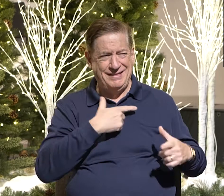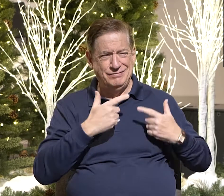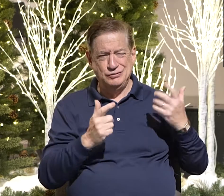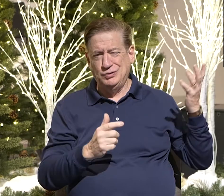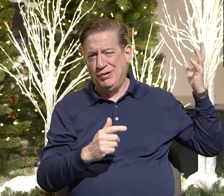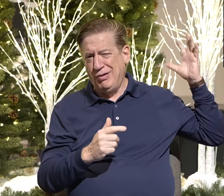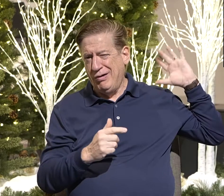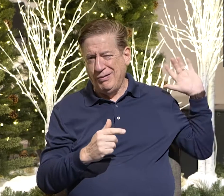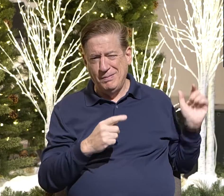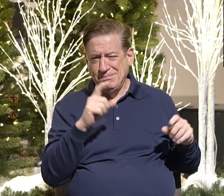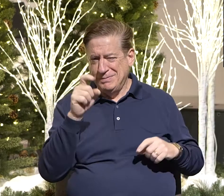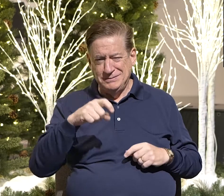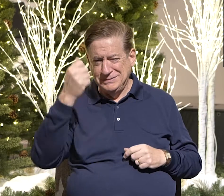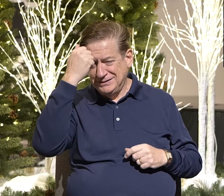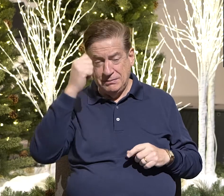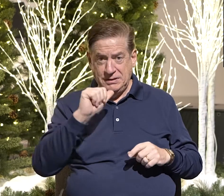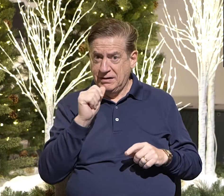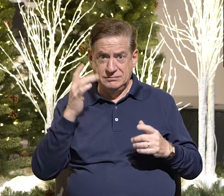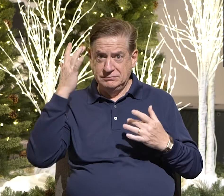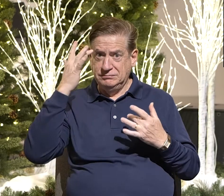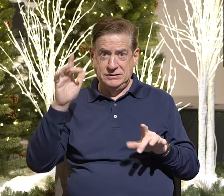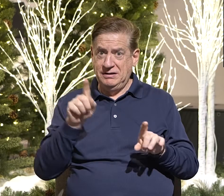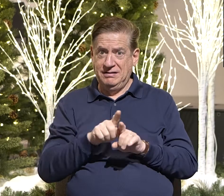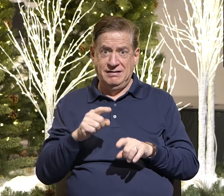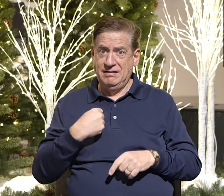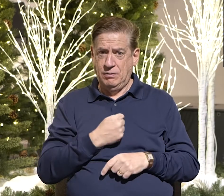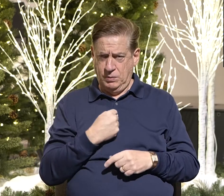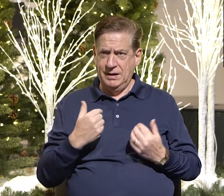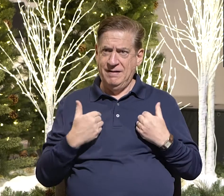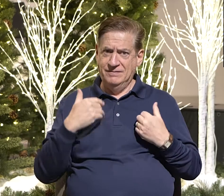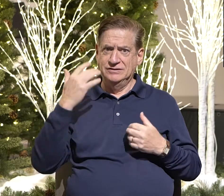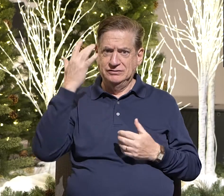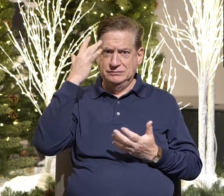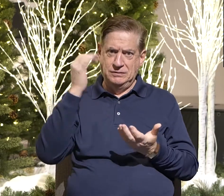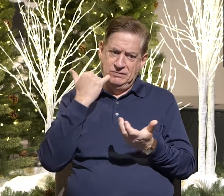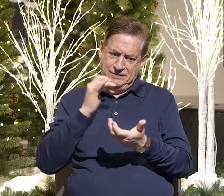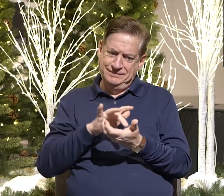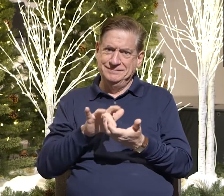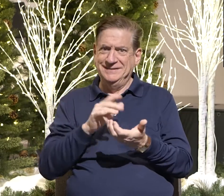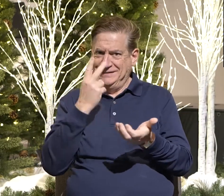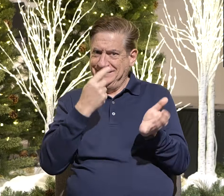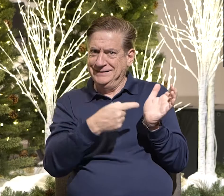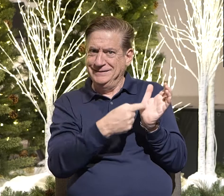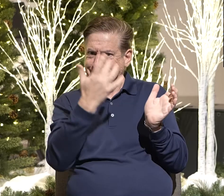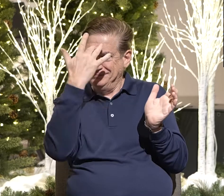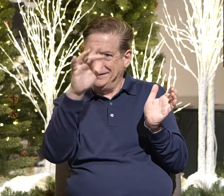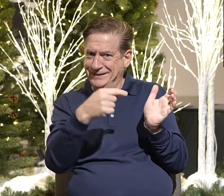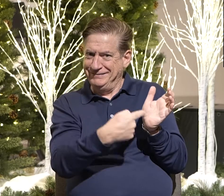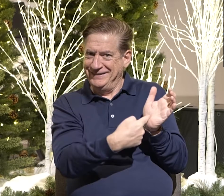They must be dumb. They're not as smart as us. We have smartphones. See, smart. It's in the name.